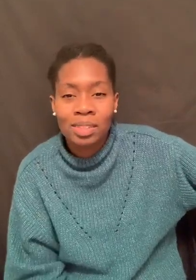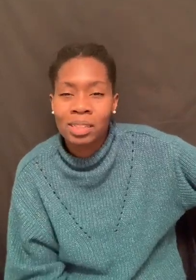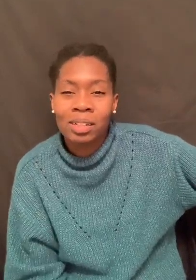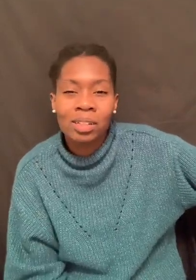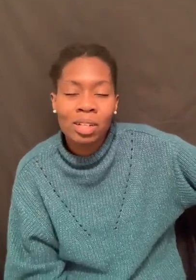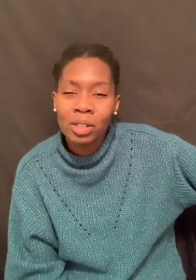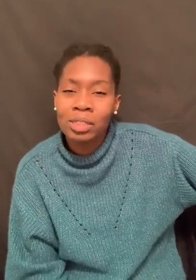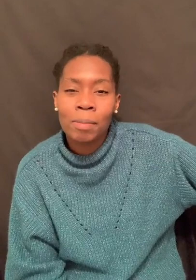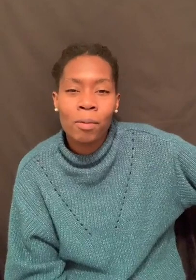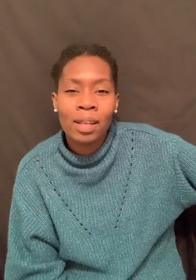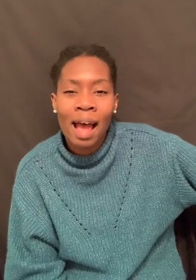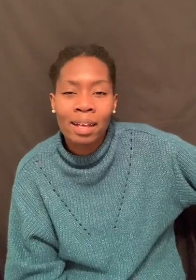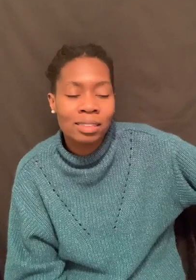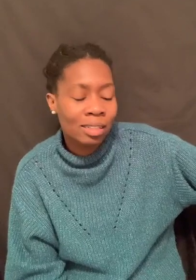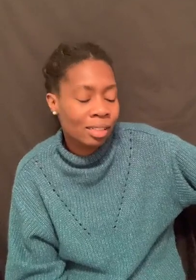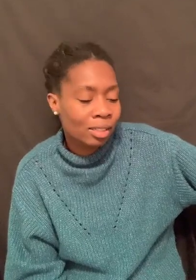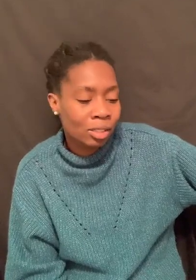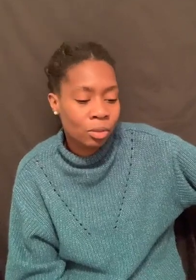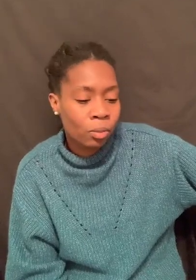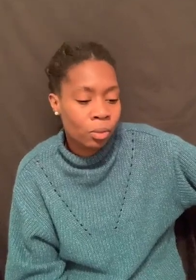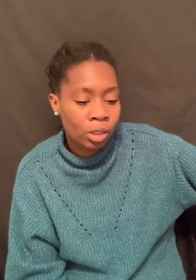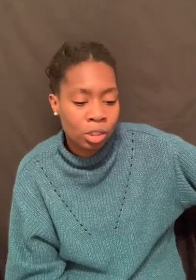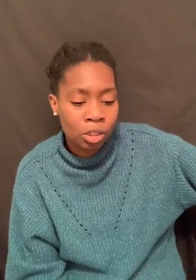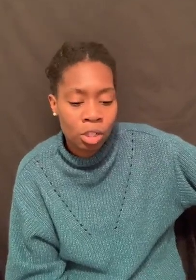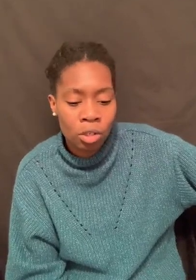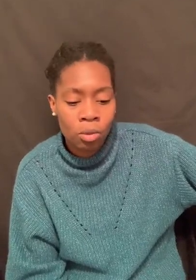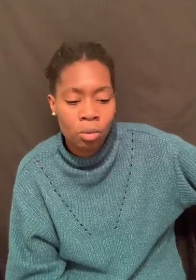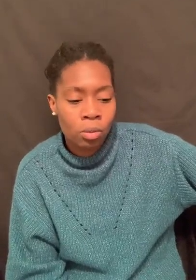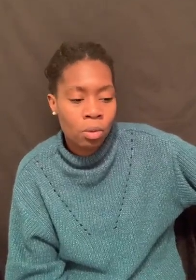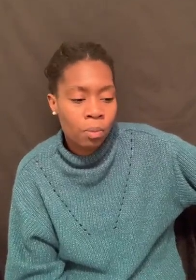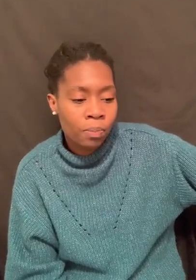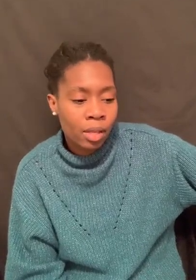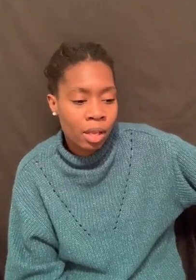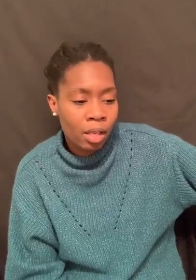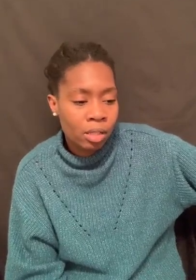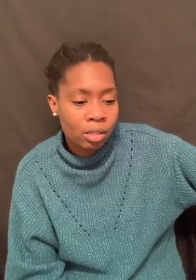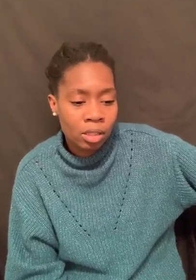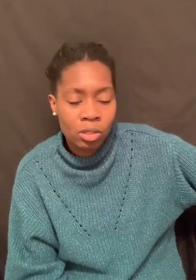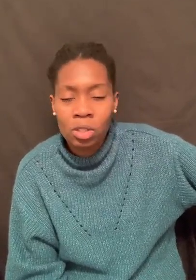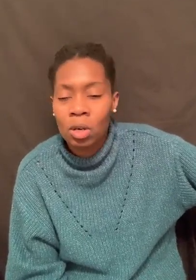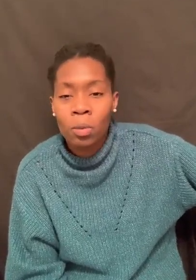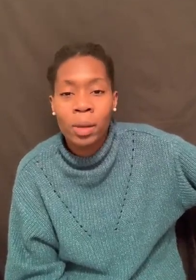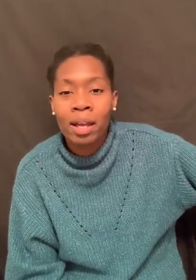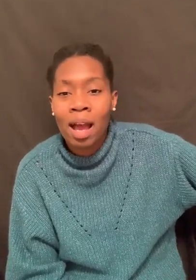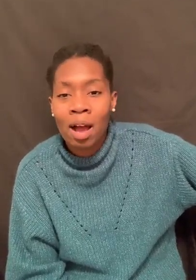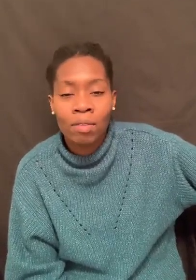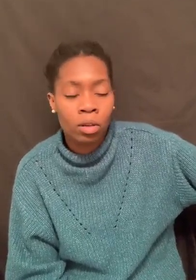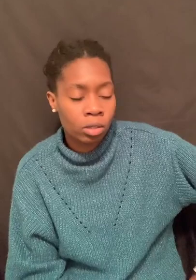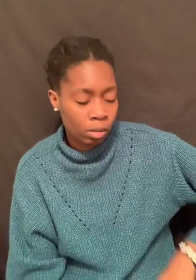just, you know, just to be relaxed and just chill and just, you know, hang out, fellowship.